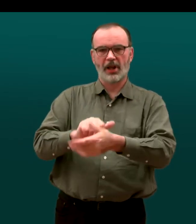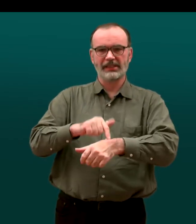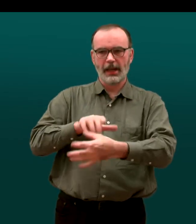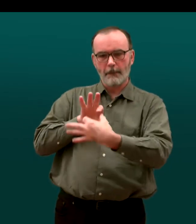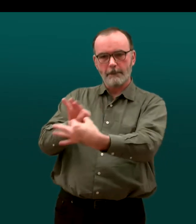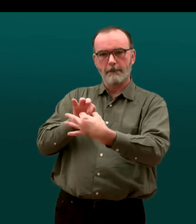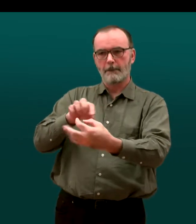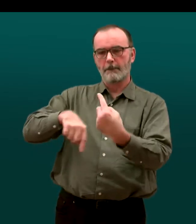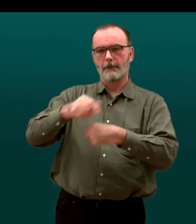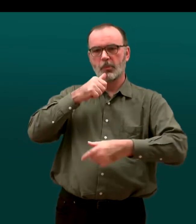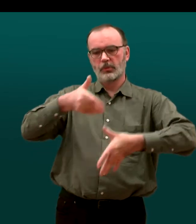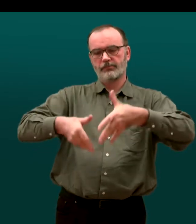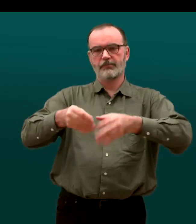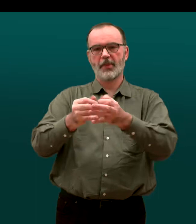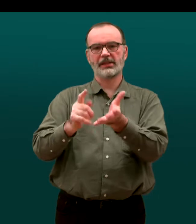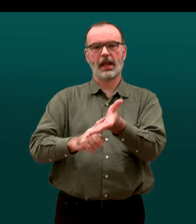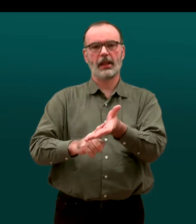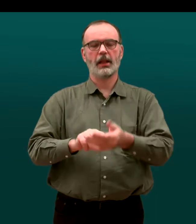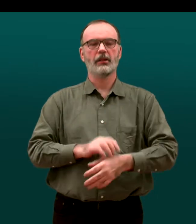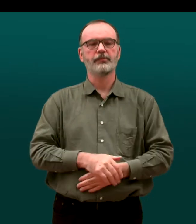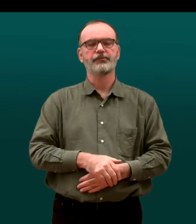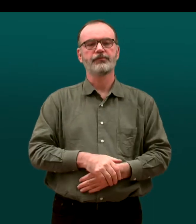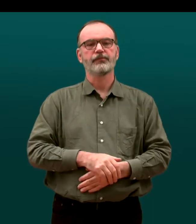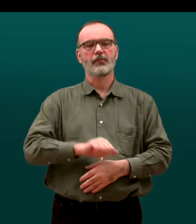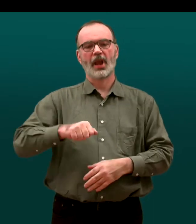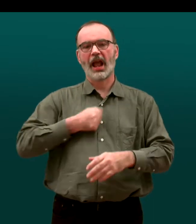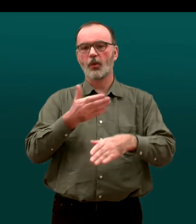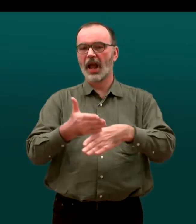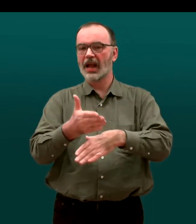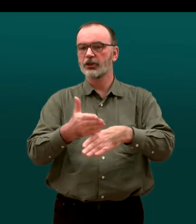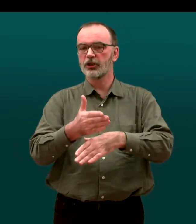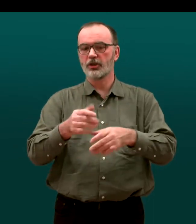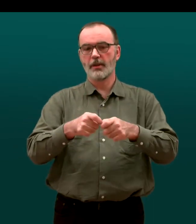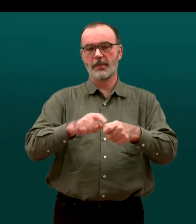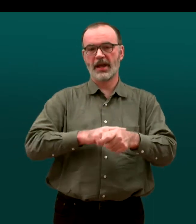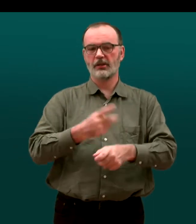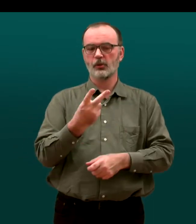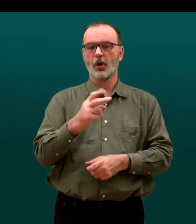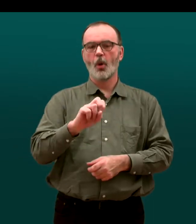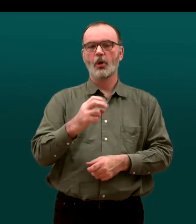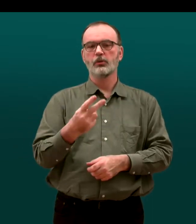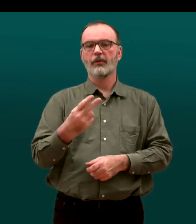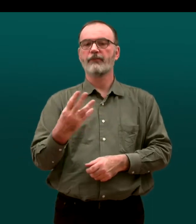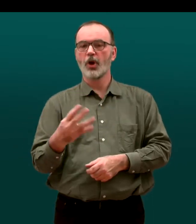support at the right time to engage with BSL. Our actions, by 2024